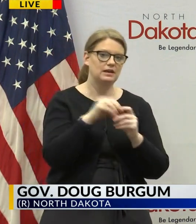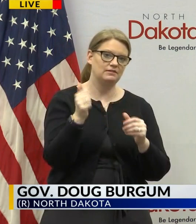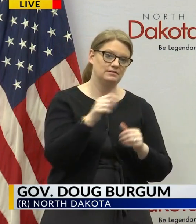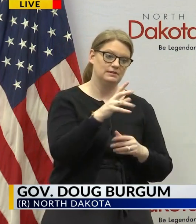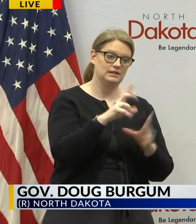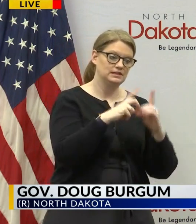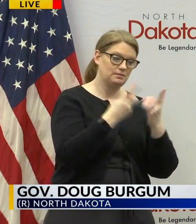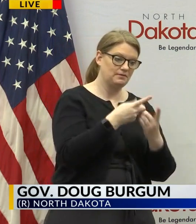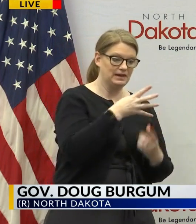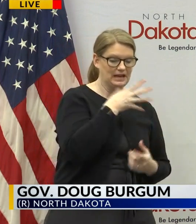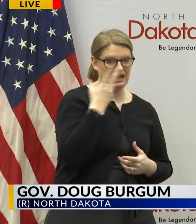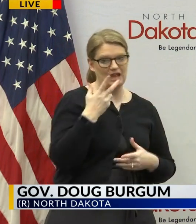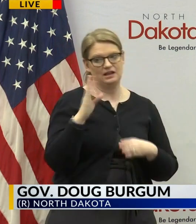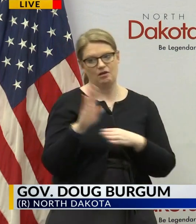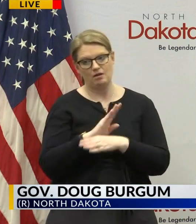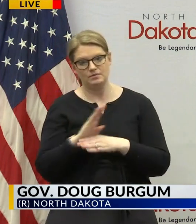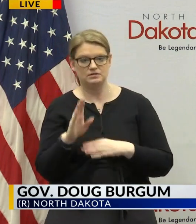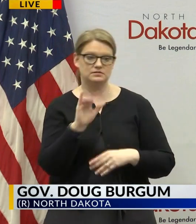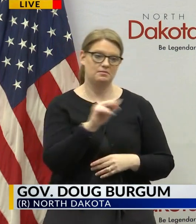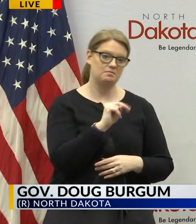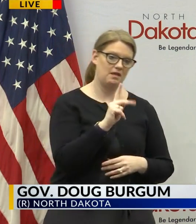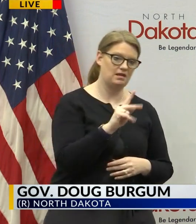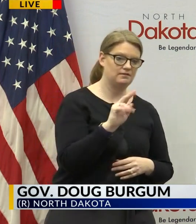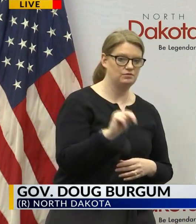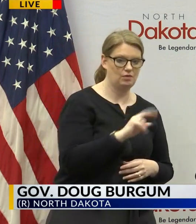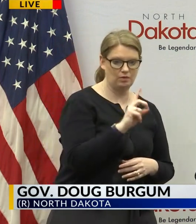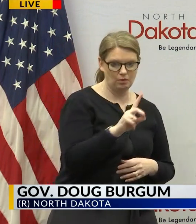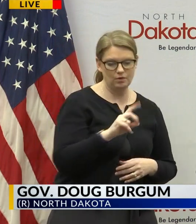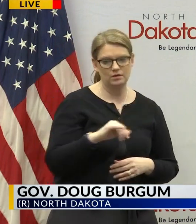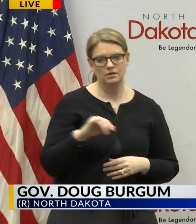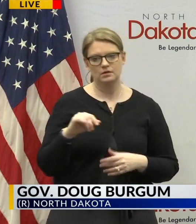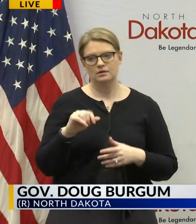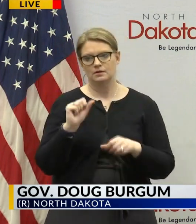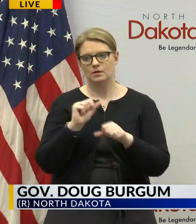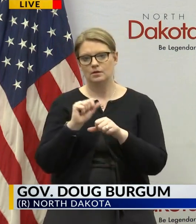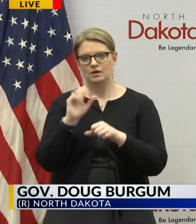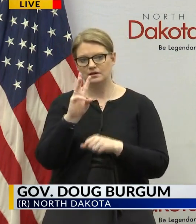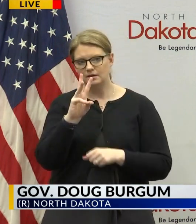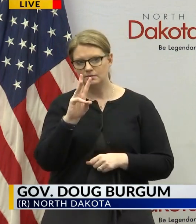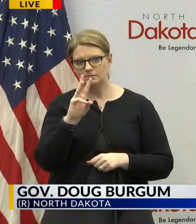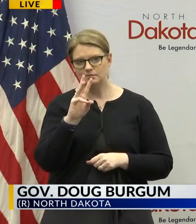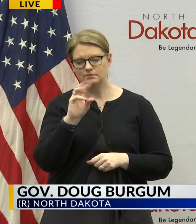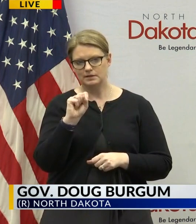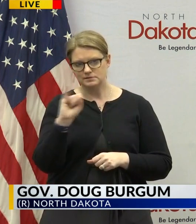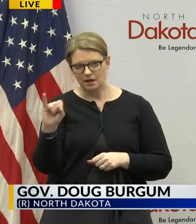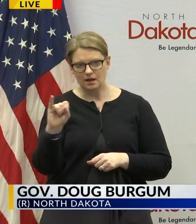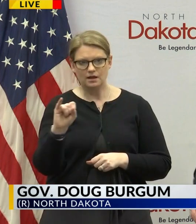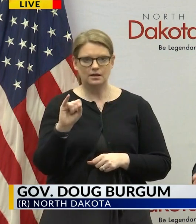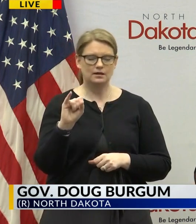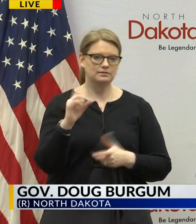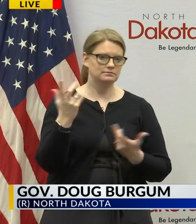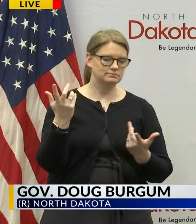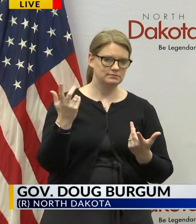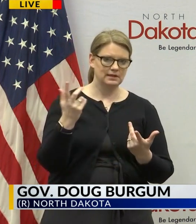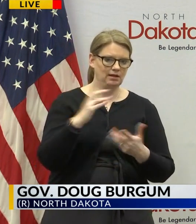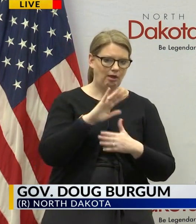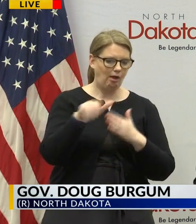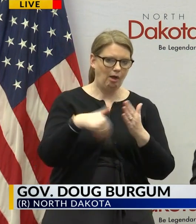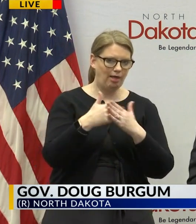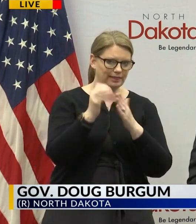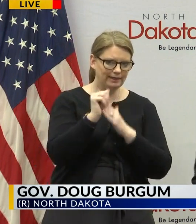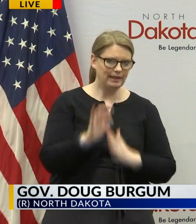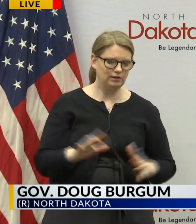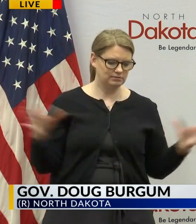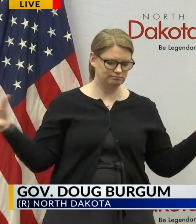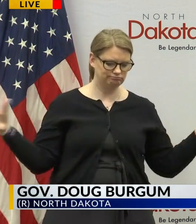of Ag our Department of Congress the Bank of North Dakota workforce insurance unemployment we've got all the leaders working